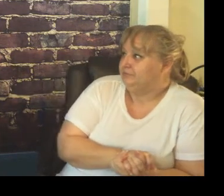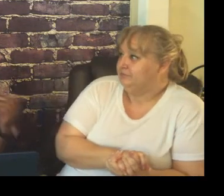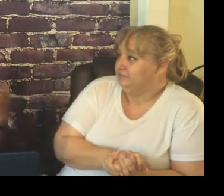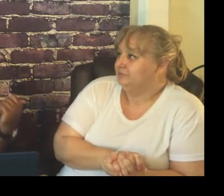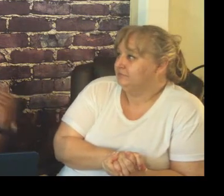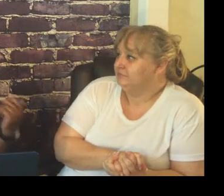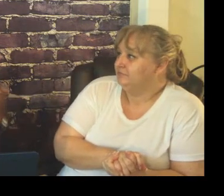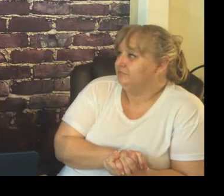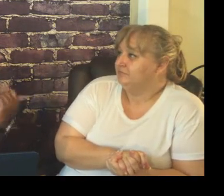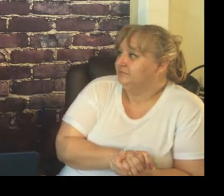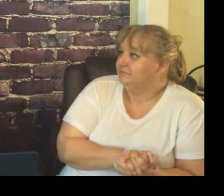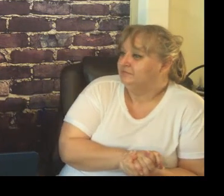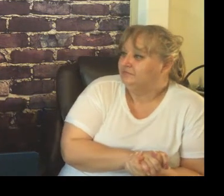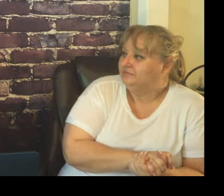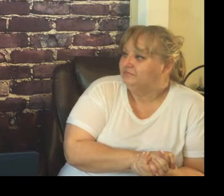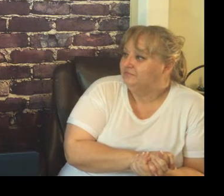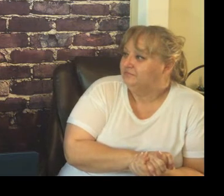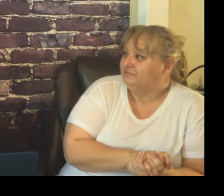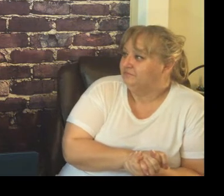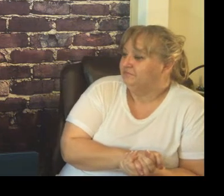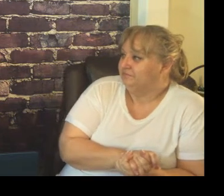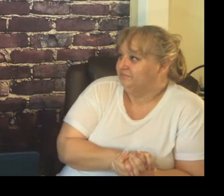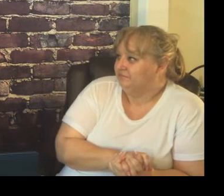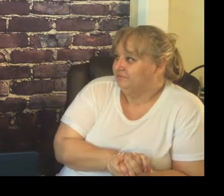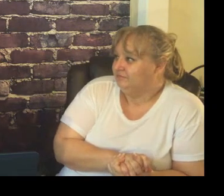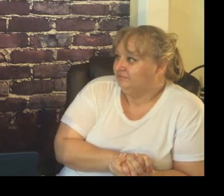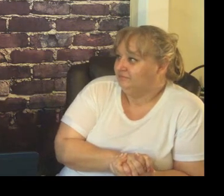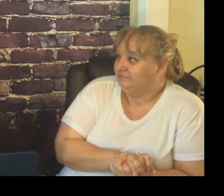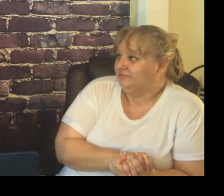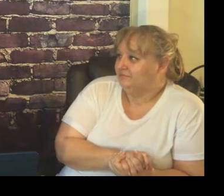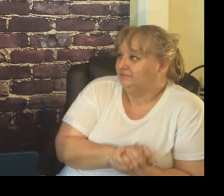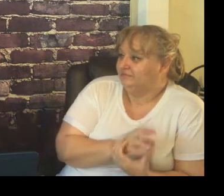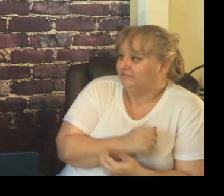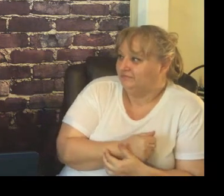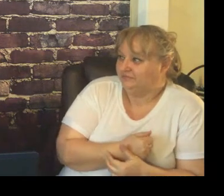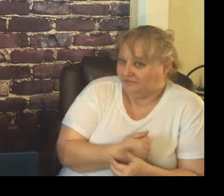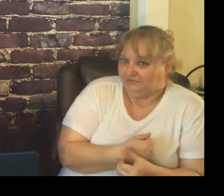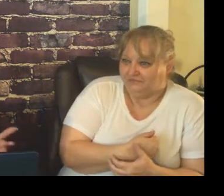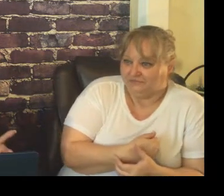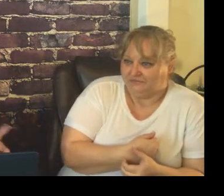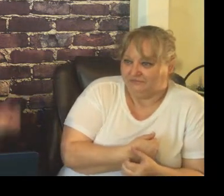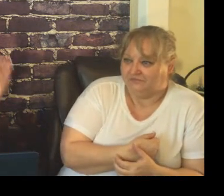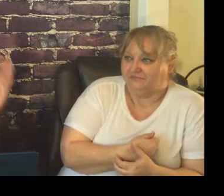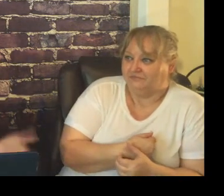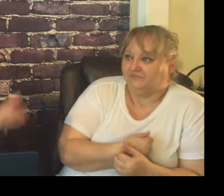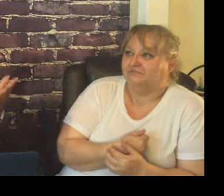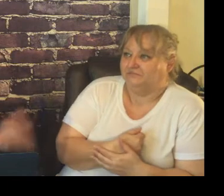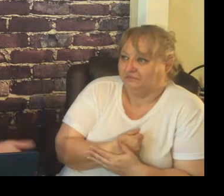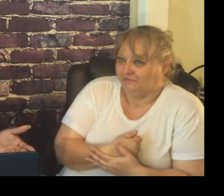an excellent point in my opinion that if you're really an engaging teacher your class will